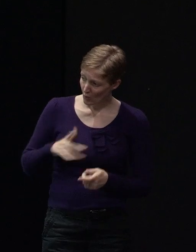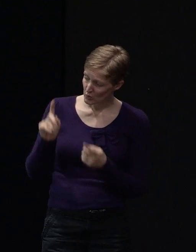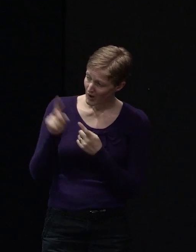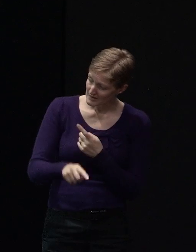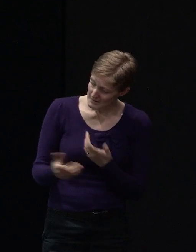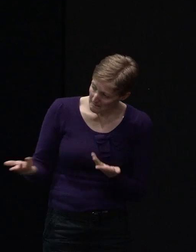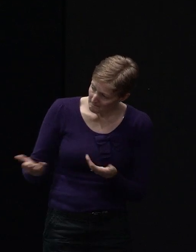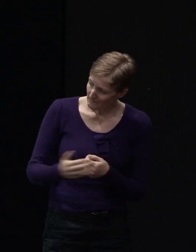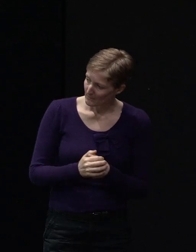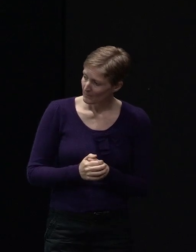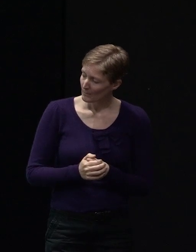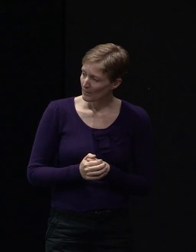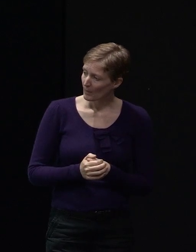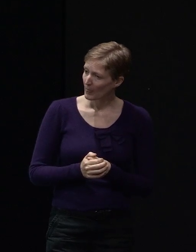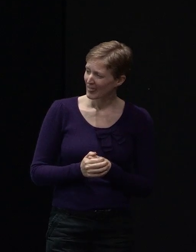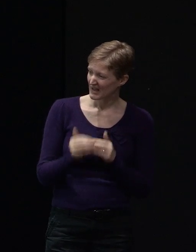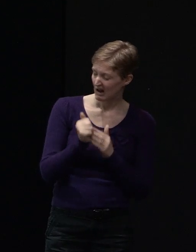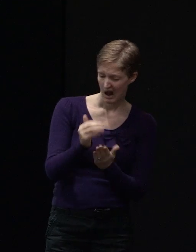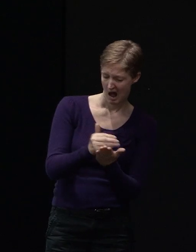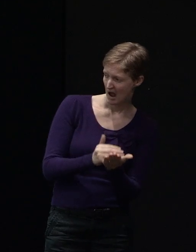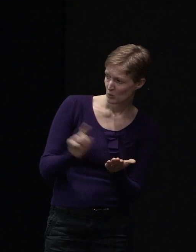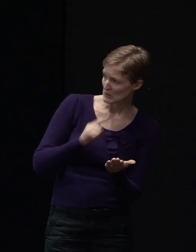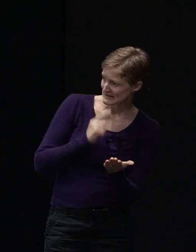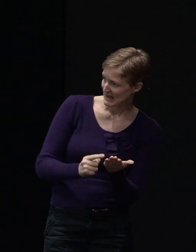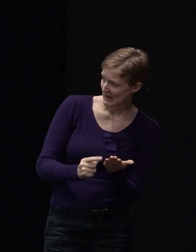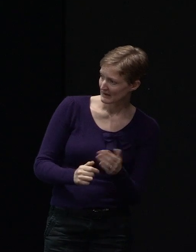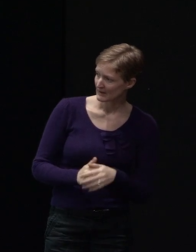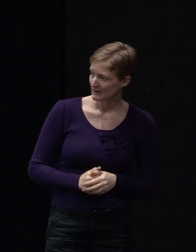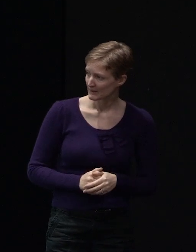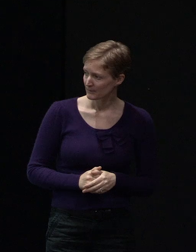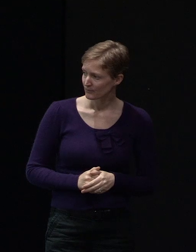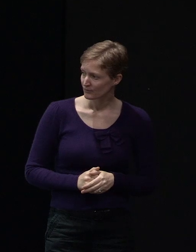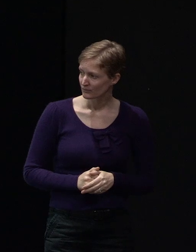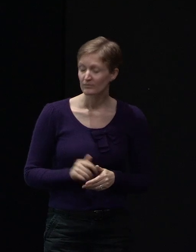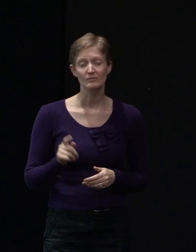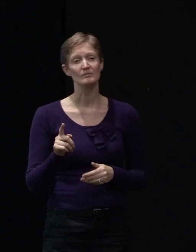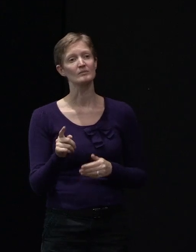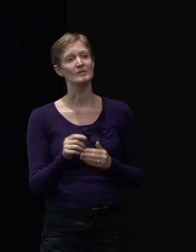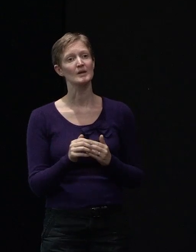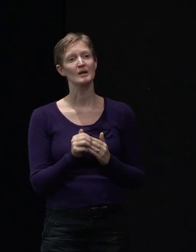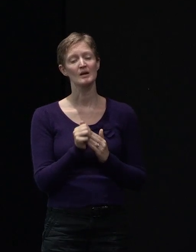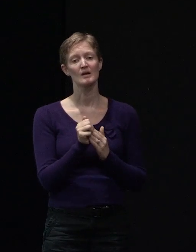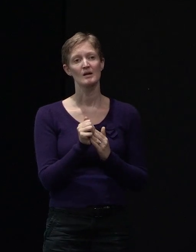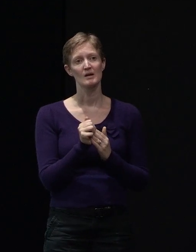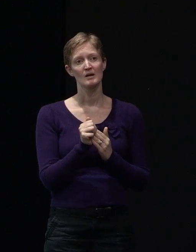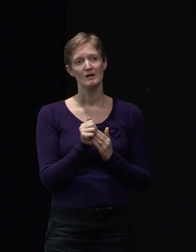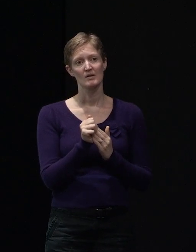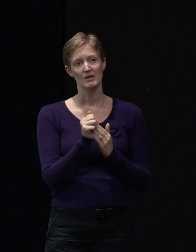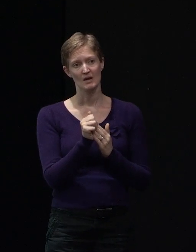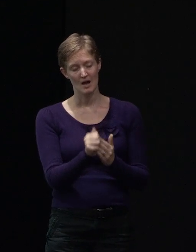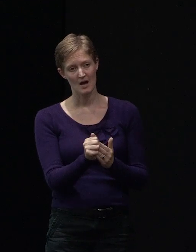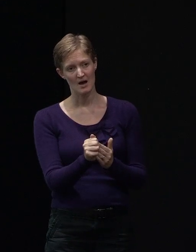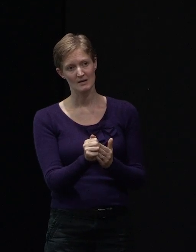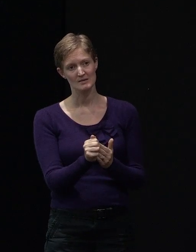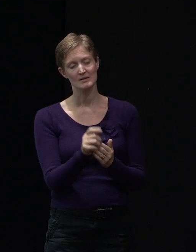far as what the guidelines actually talk Yeah, guidelines actually refer to that quite, and you need to obviously work with your engineer, but